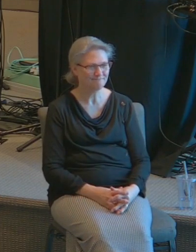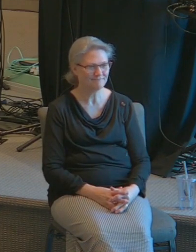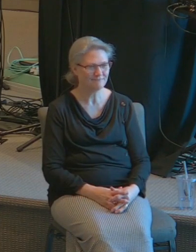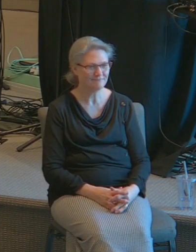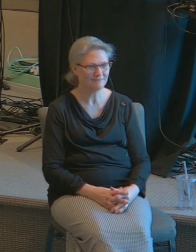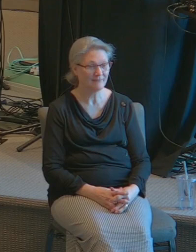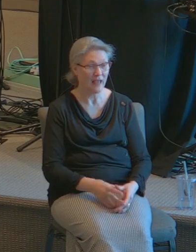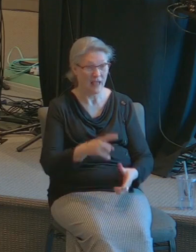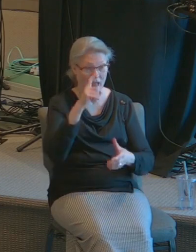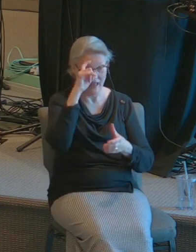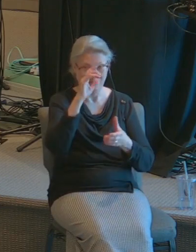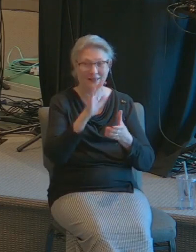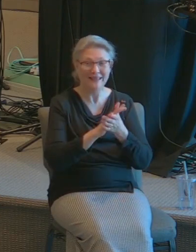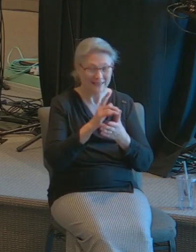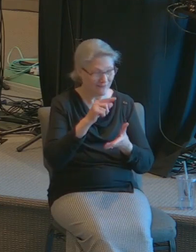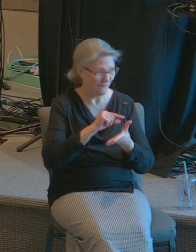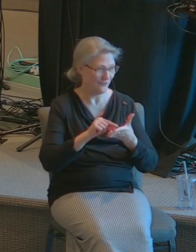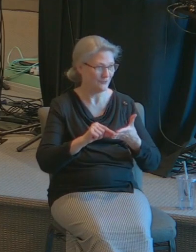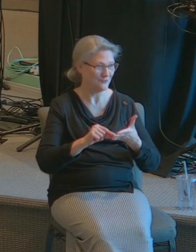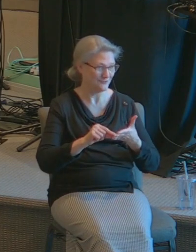And I believe in it.